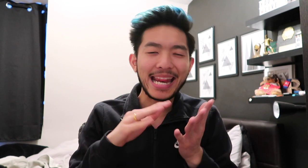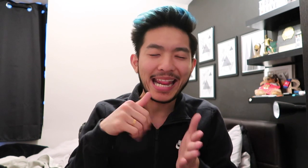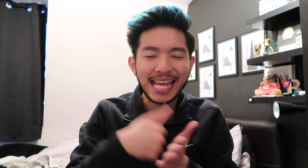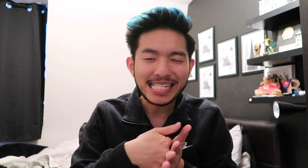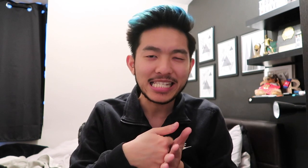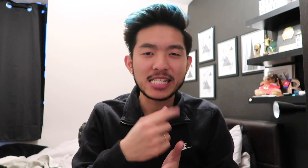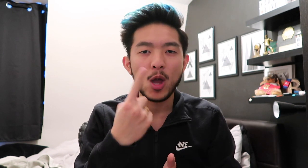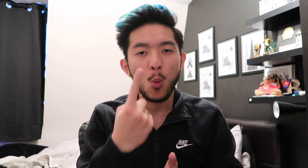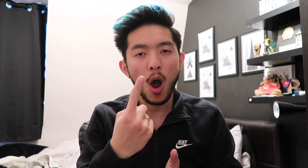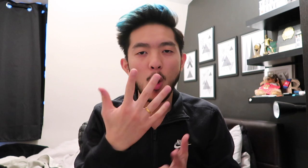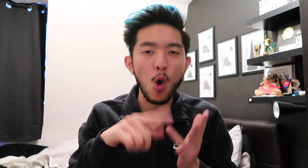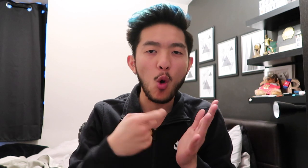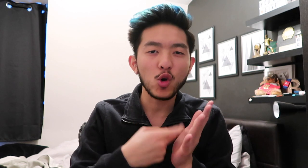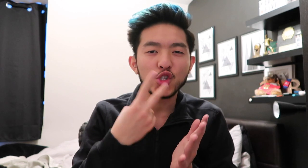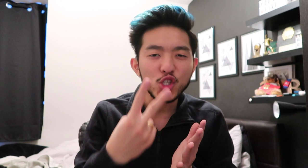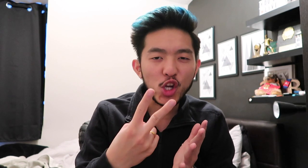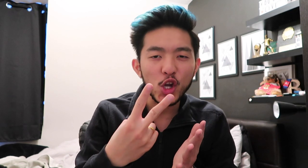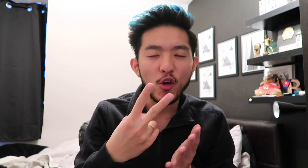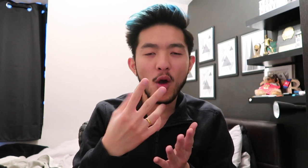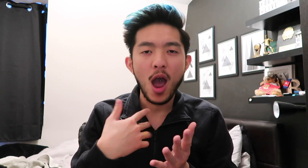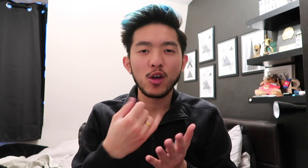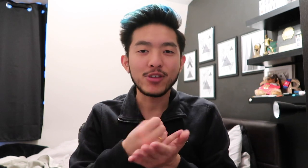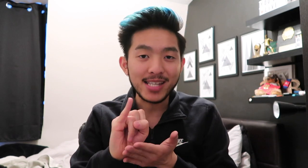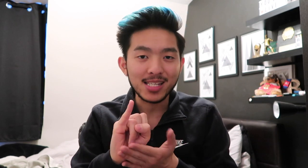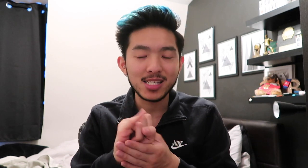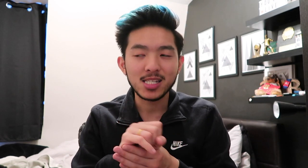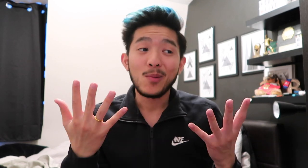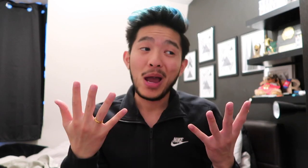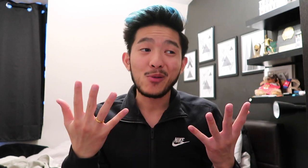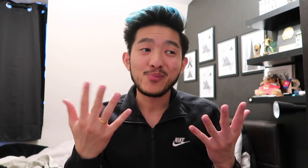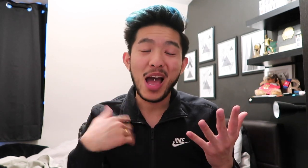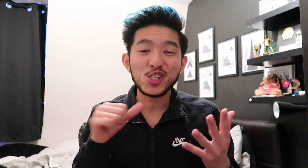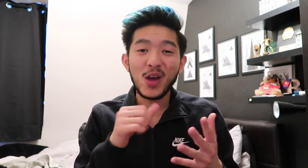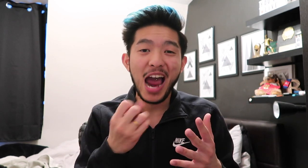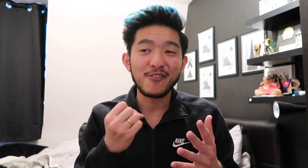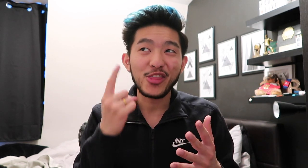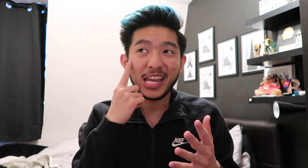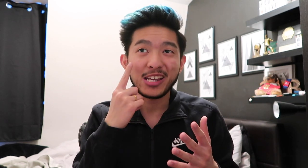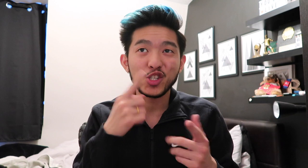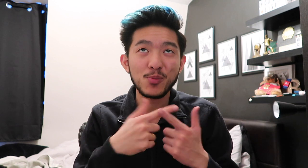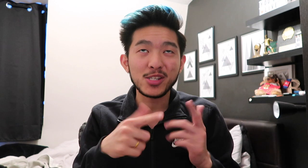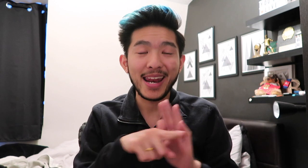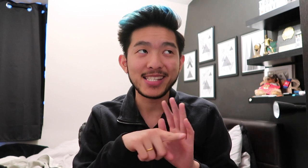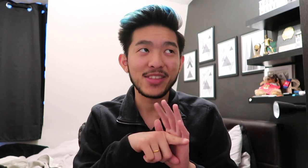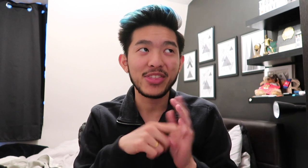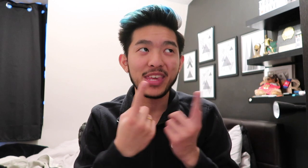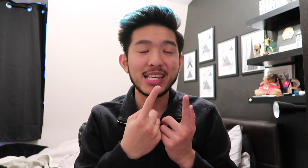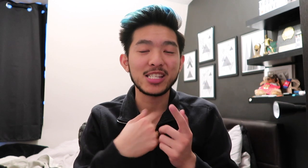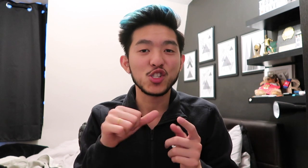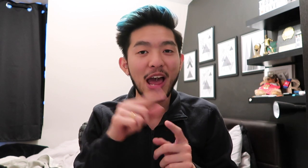least one or two tickets. Well, I still haven't taken too much less than this, so I